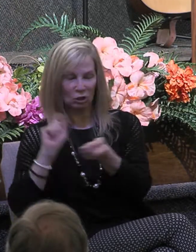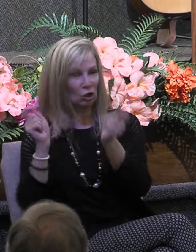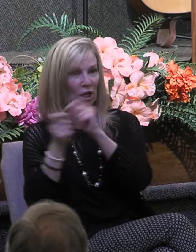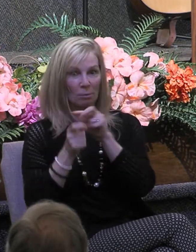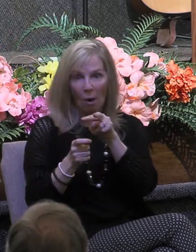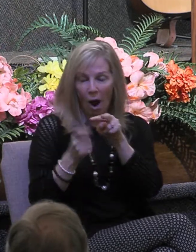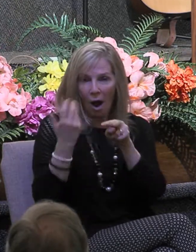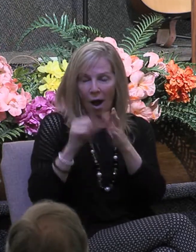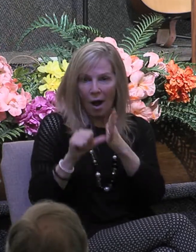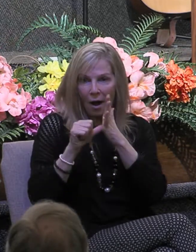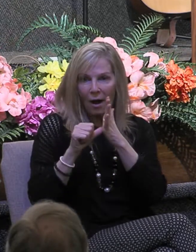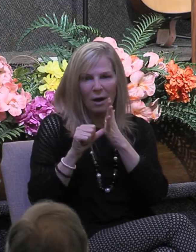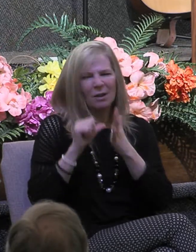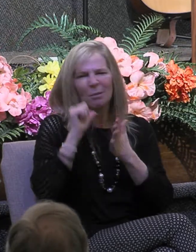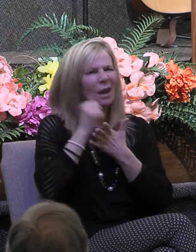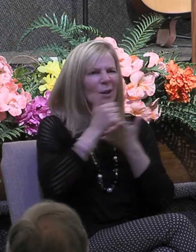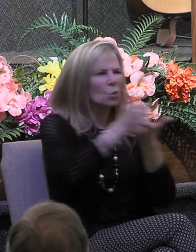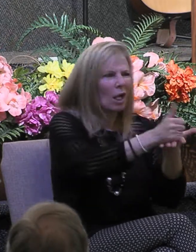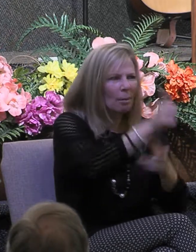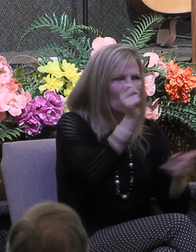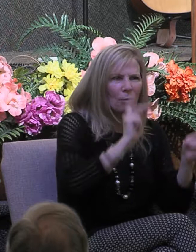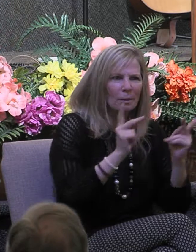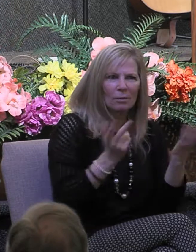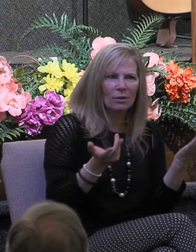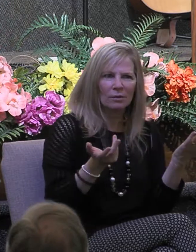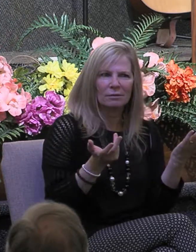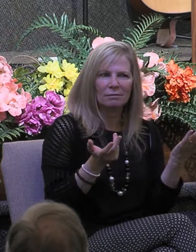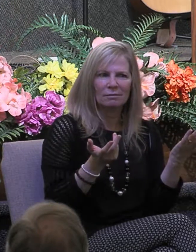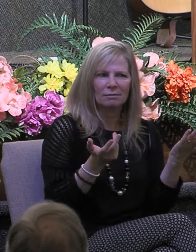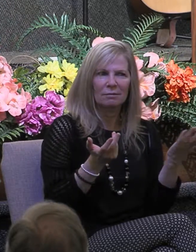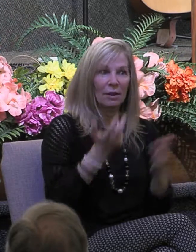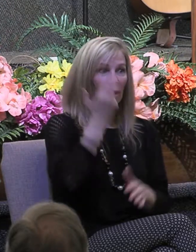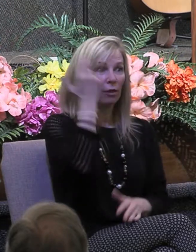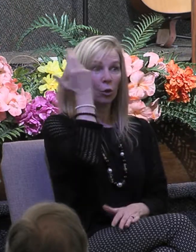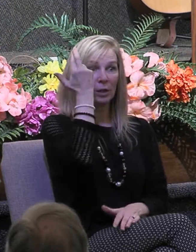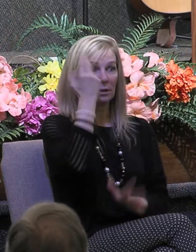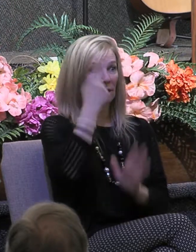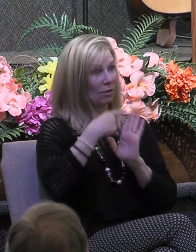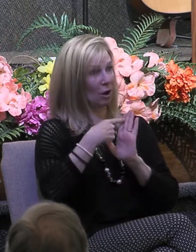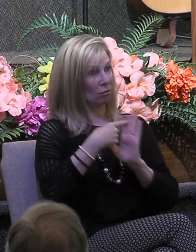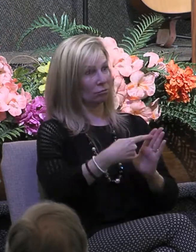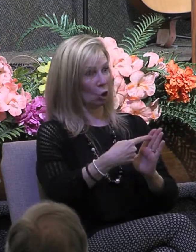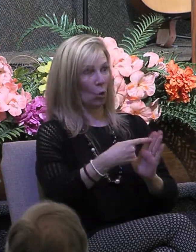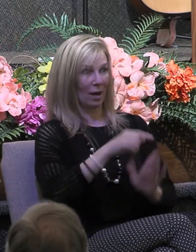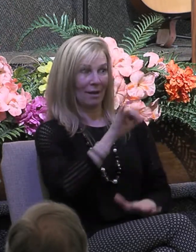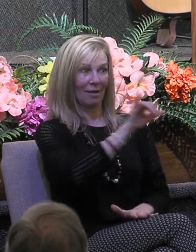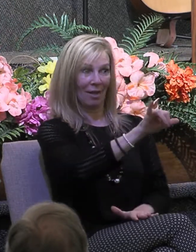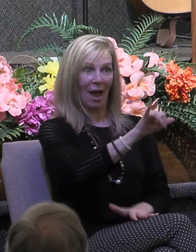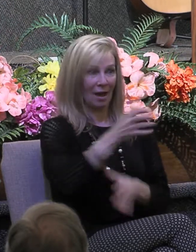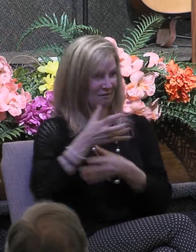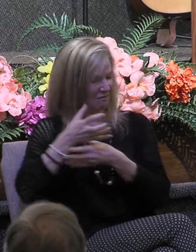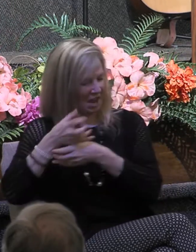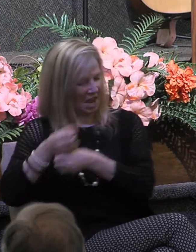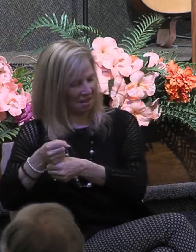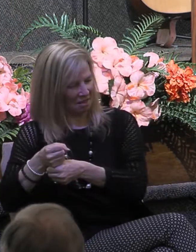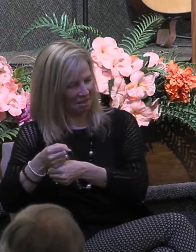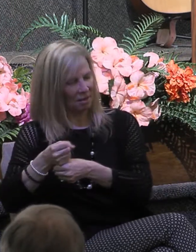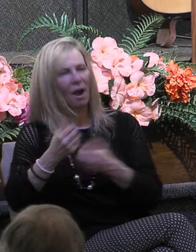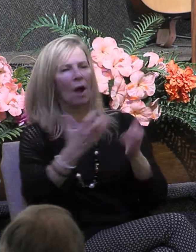they would be exercising this great faith for the praise of men rather than for the praise that